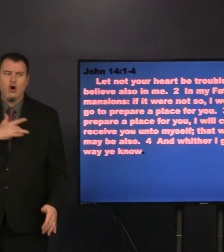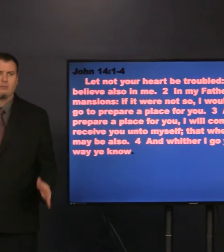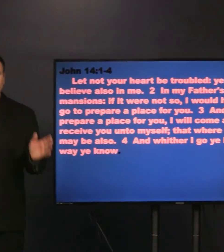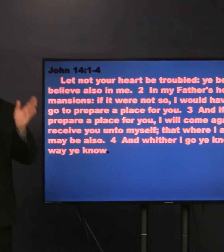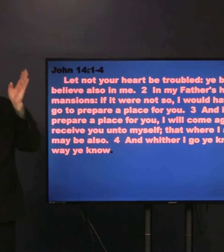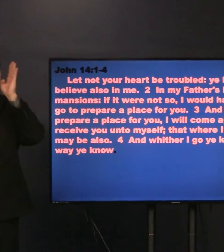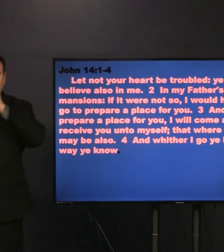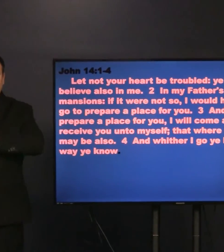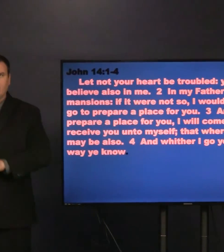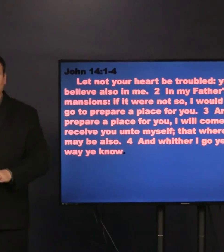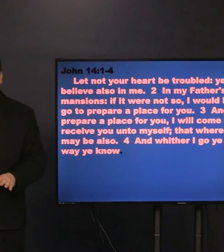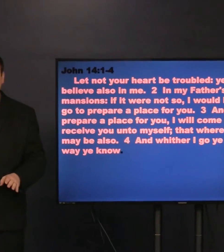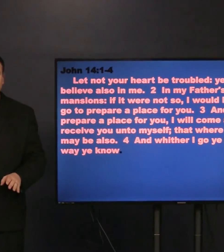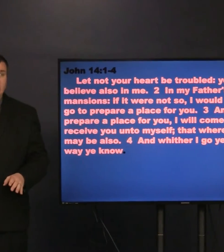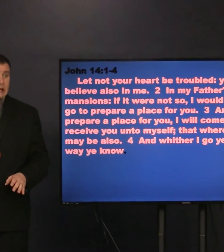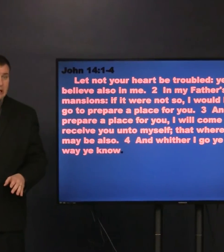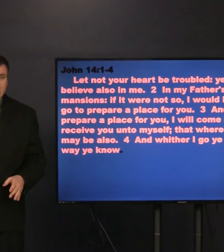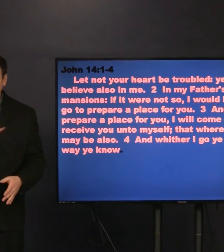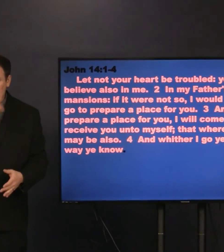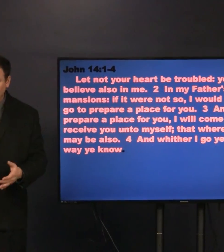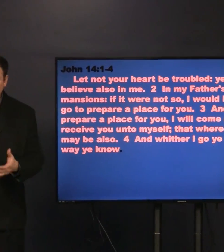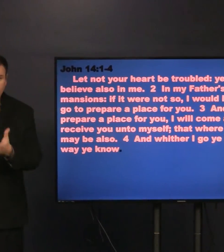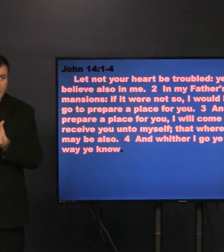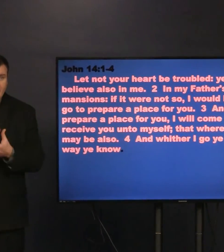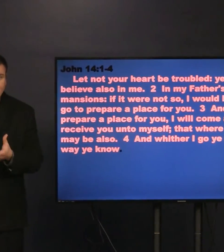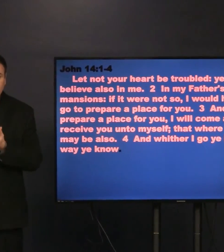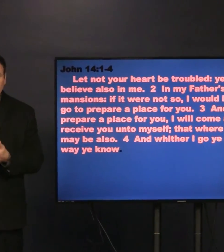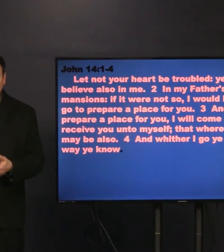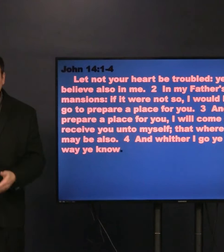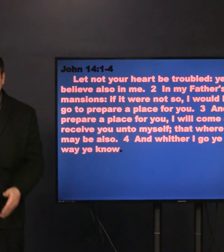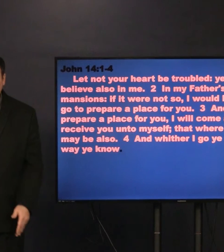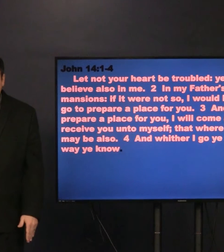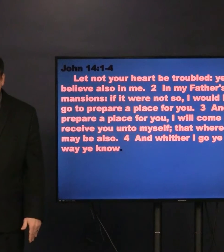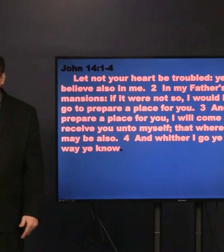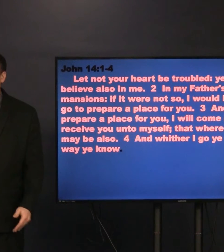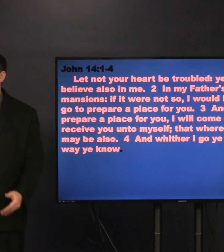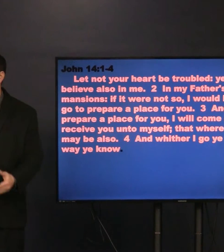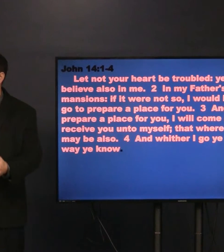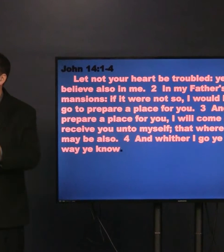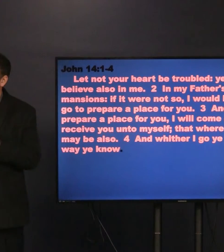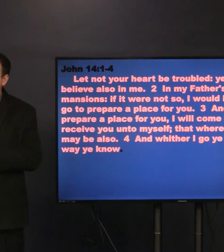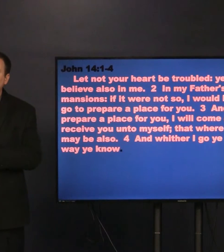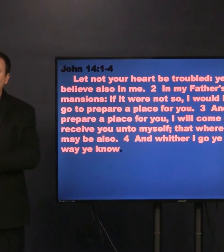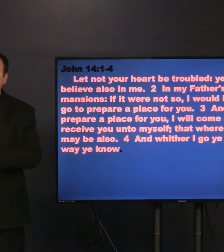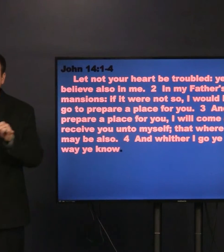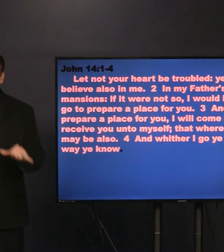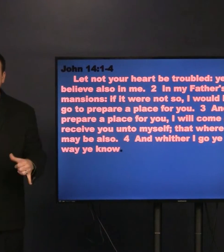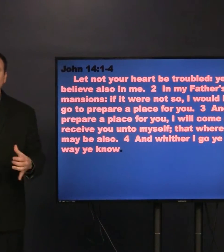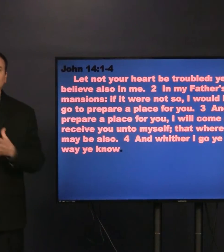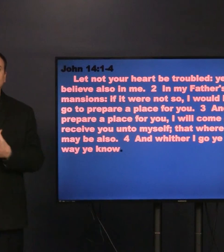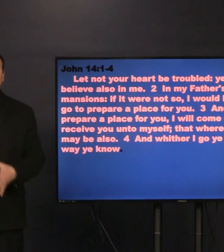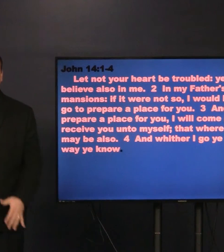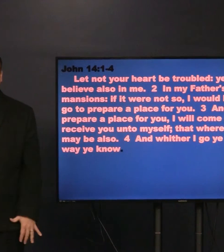let not your heart be troubled. If you believe in God, believe also in me.